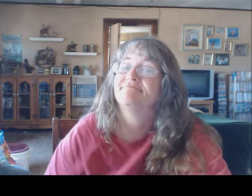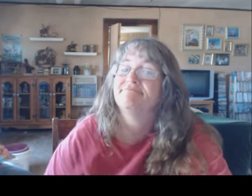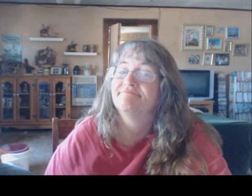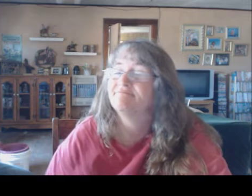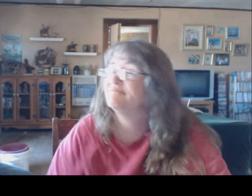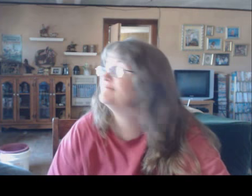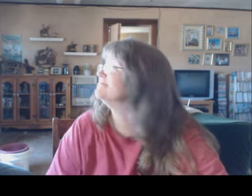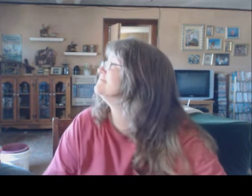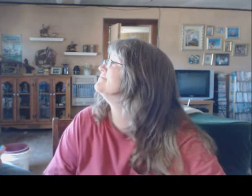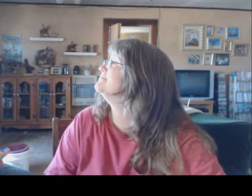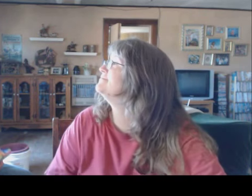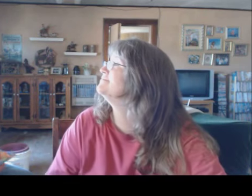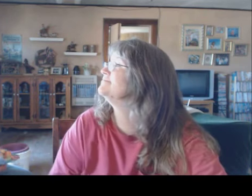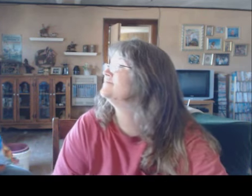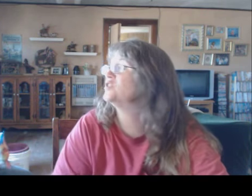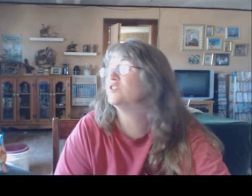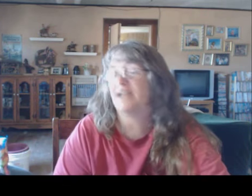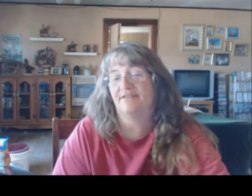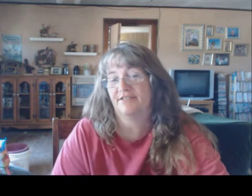You want to pick up a gift? Two caps.